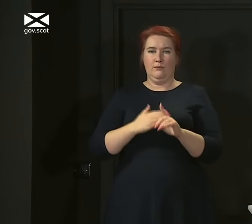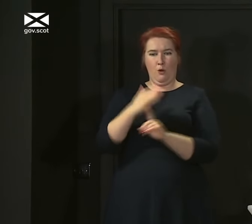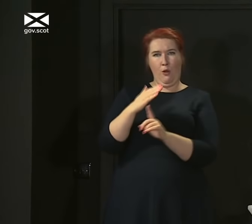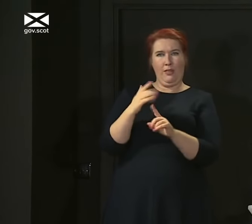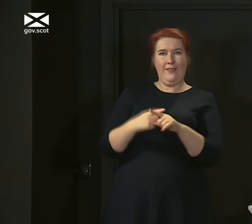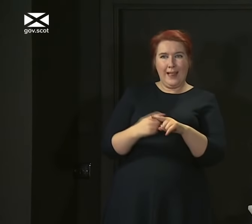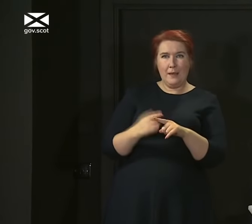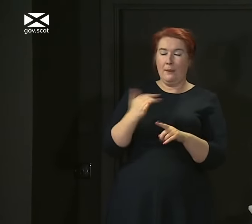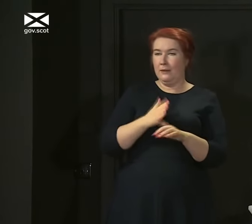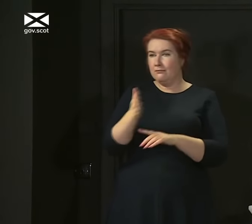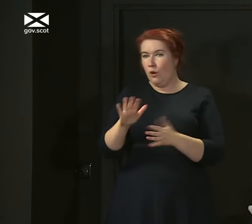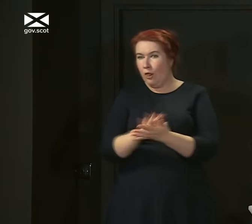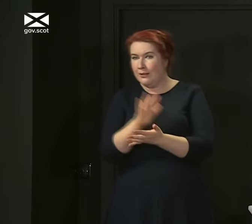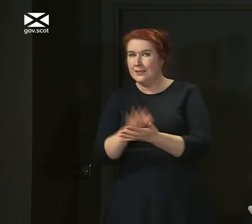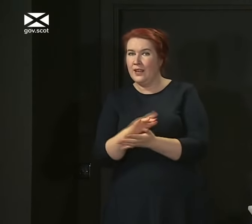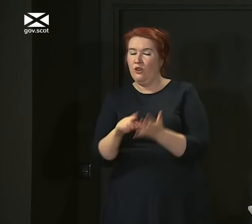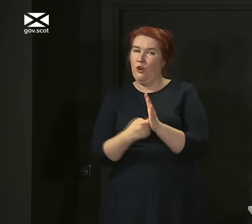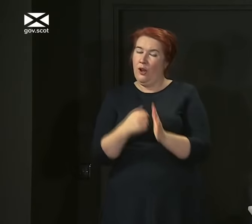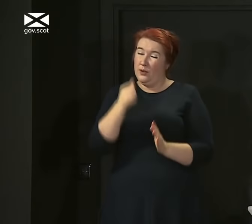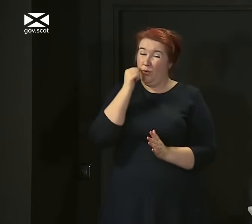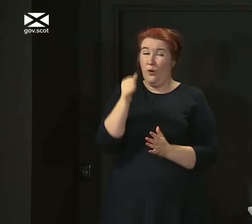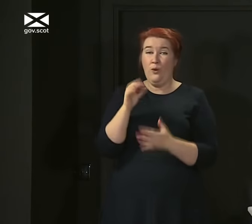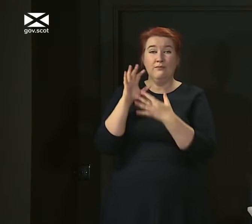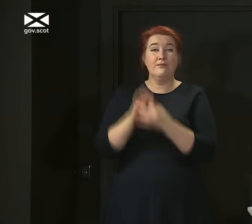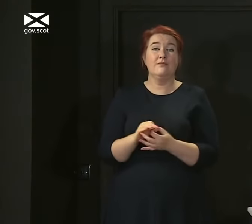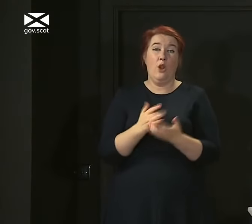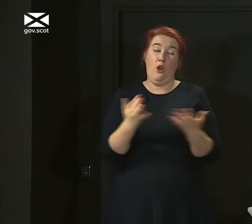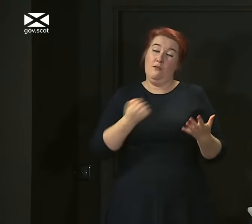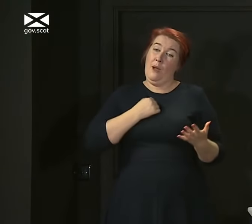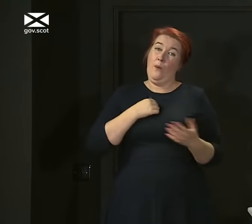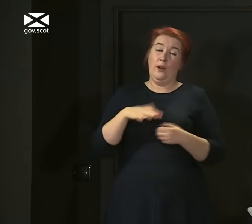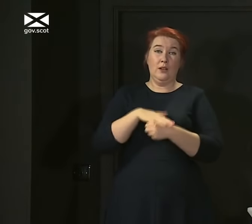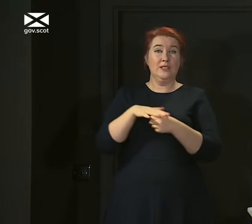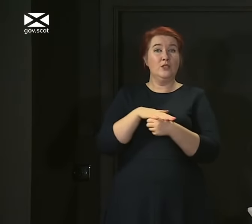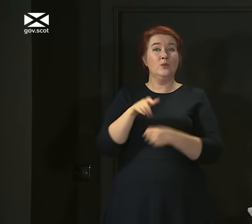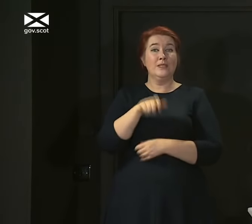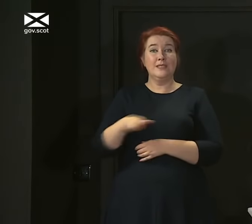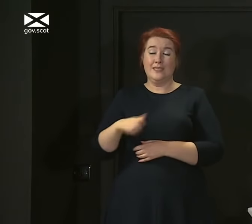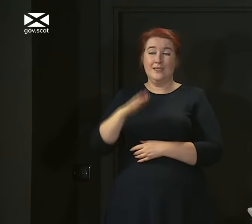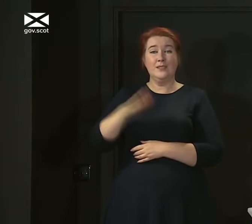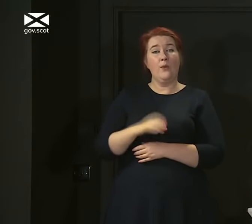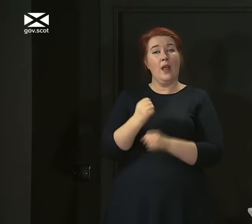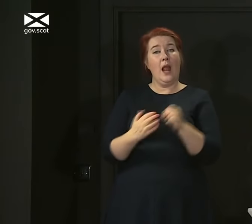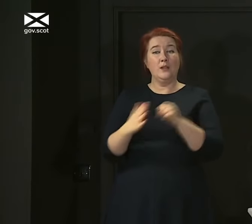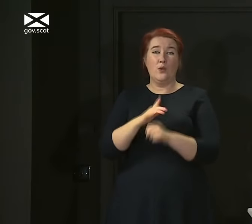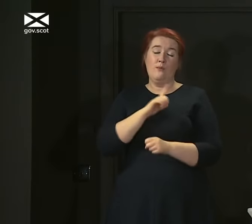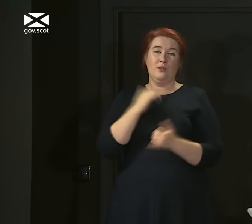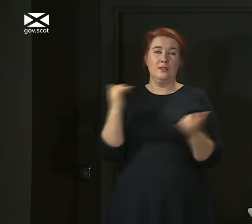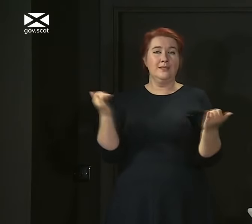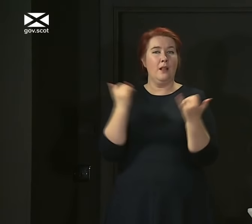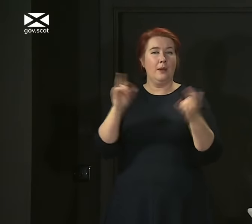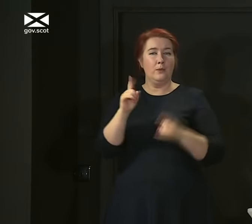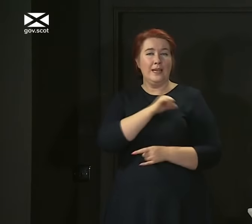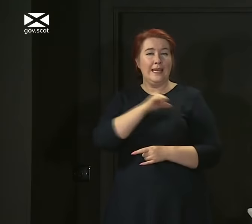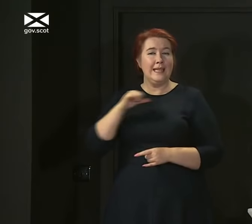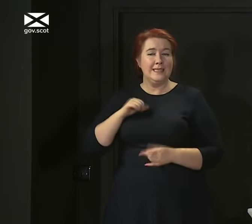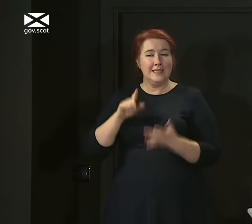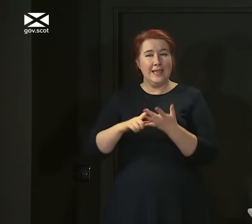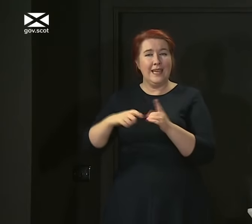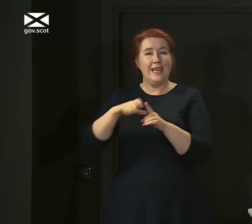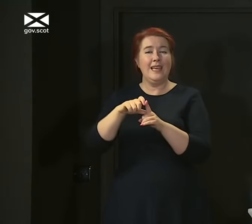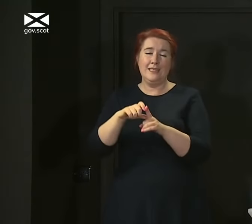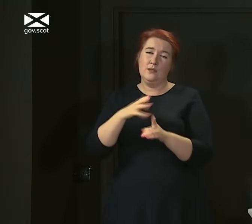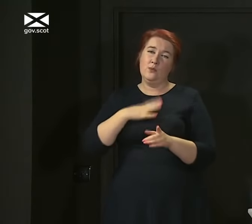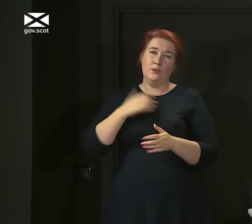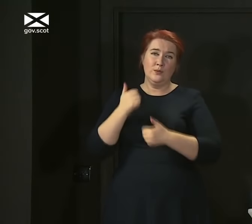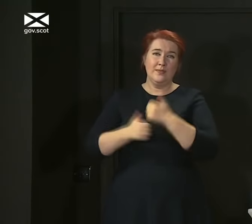perhaps for a holiday or perhaps, and I know this will apply to many of my own constituents in the south side of Glasgow, to celebrate Eid with family and friends.